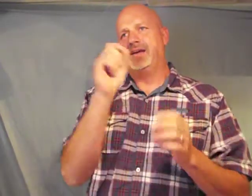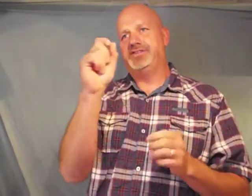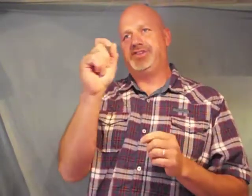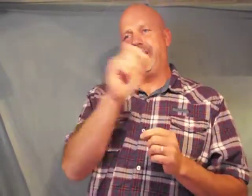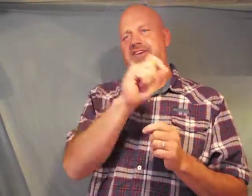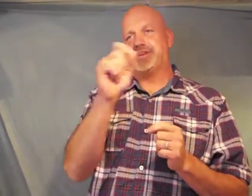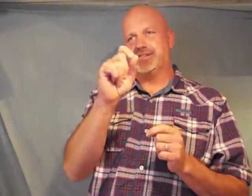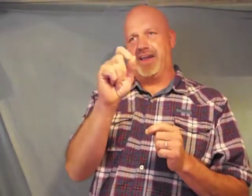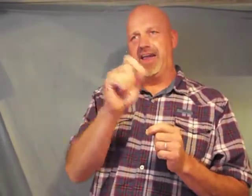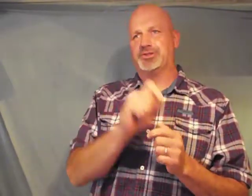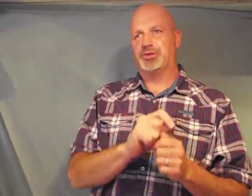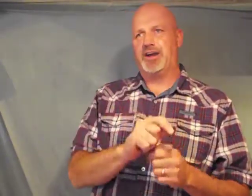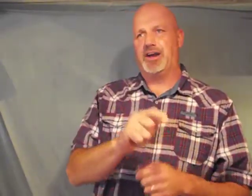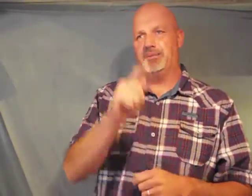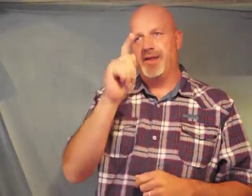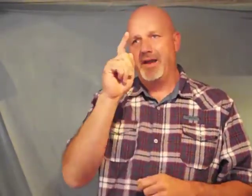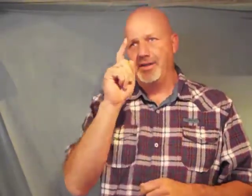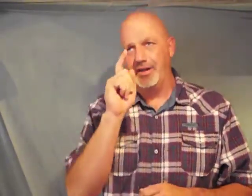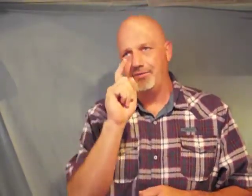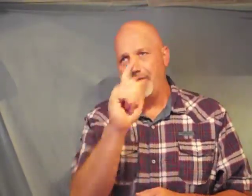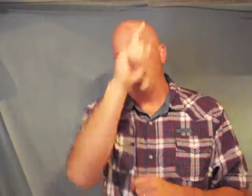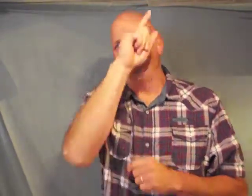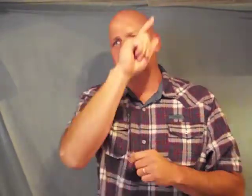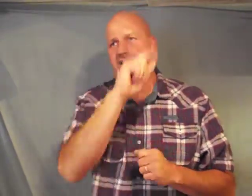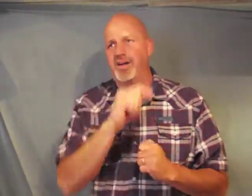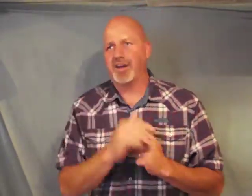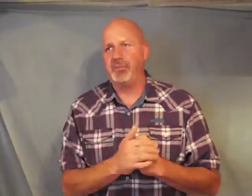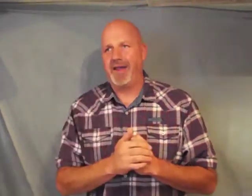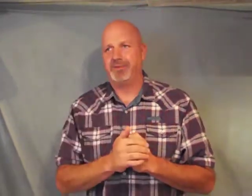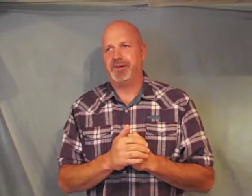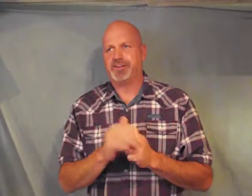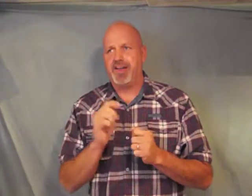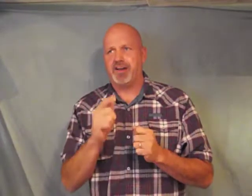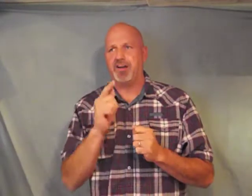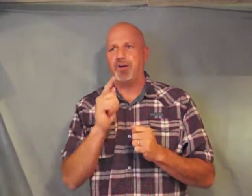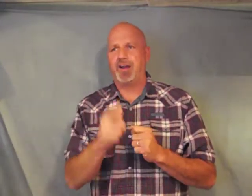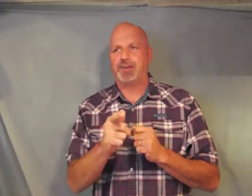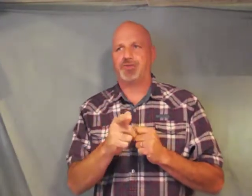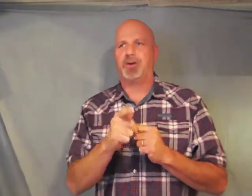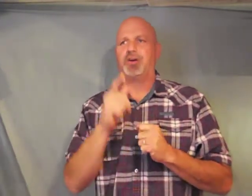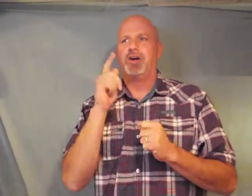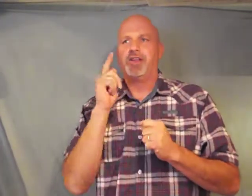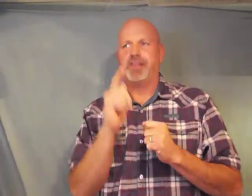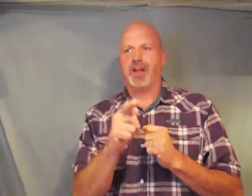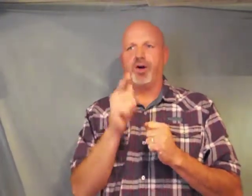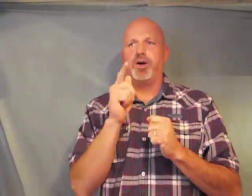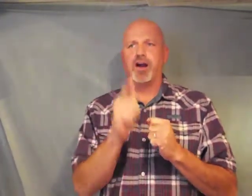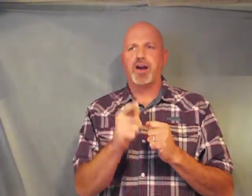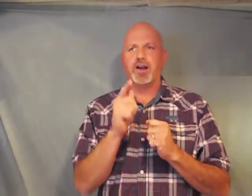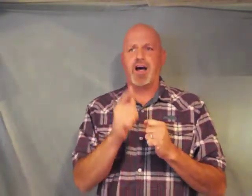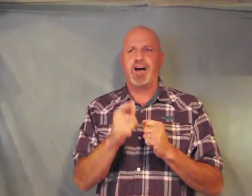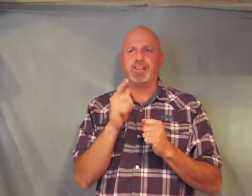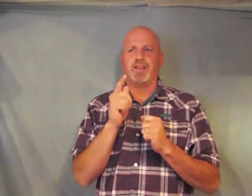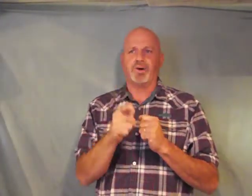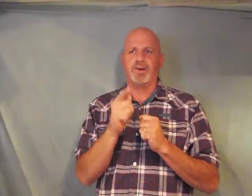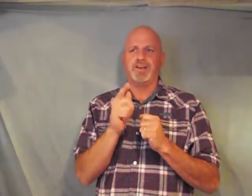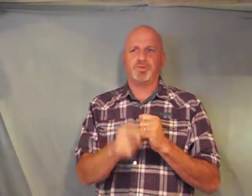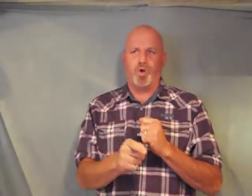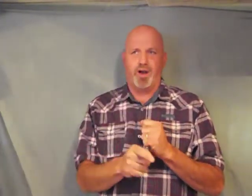Jesus answered him the first of all the commandments hear O Israel the Lord our God the Lord is one